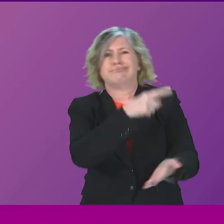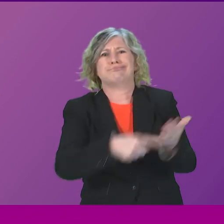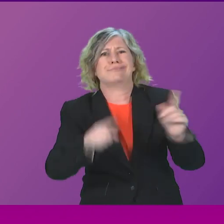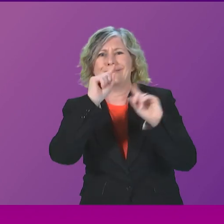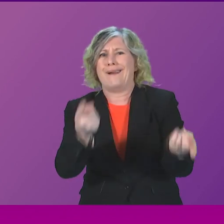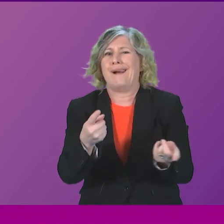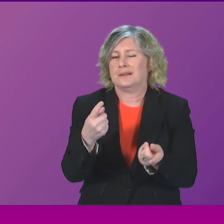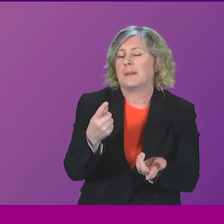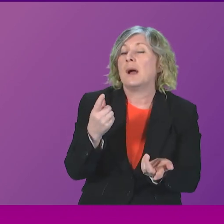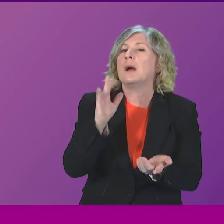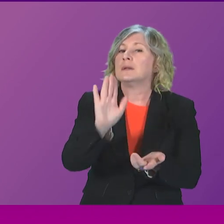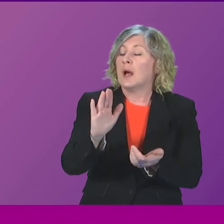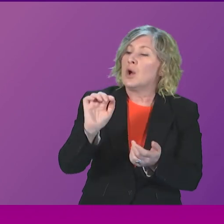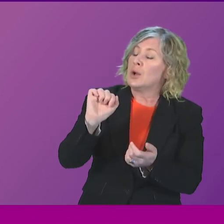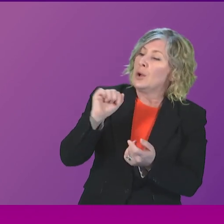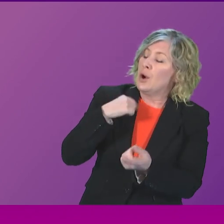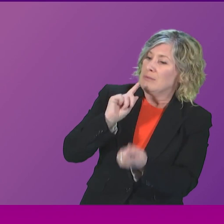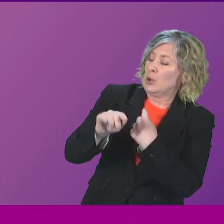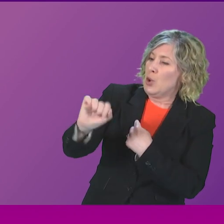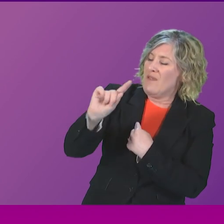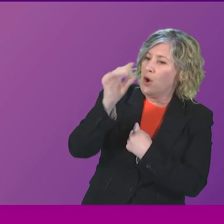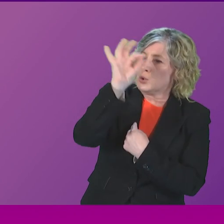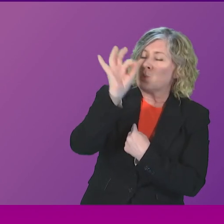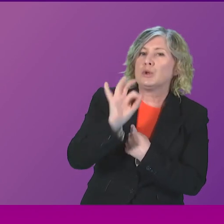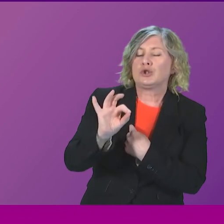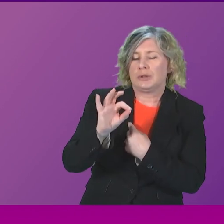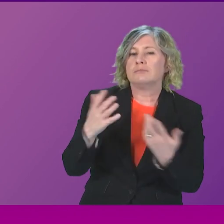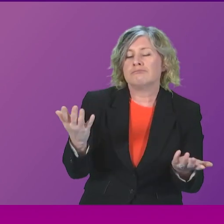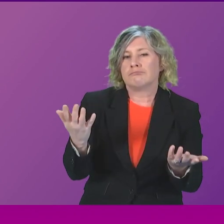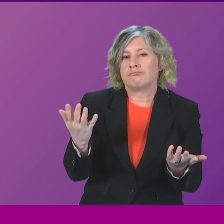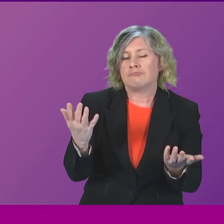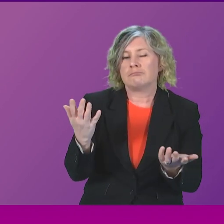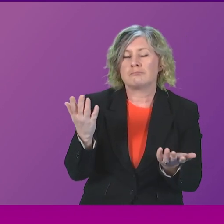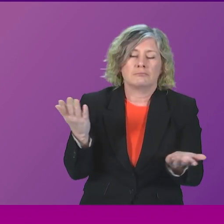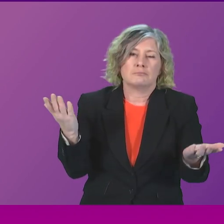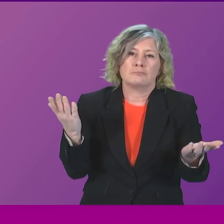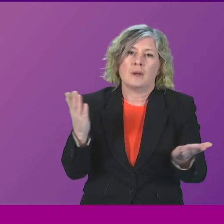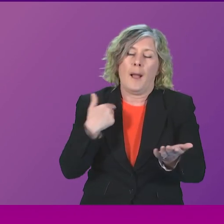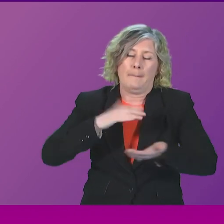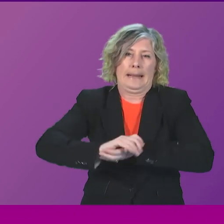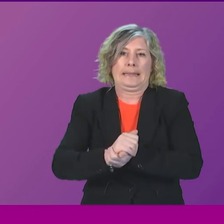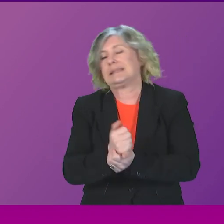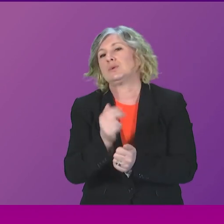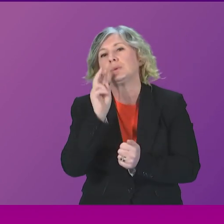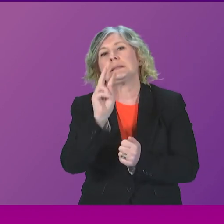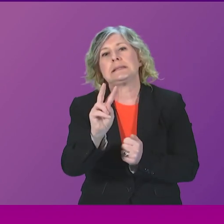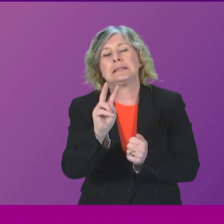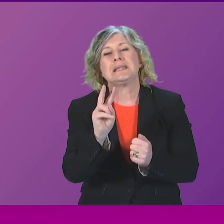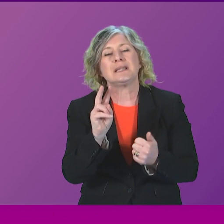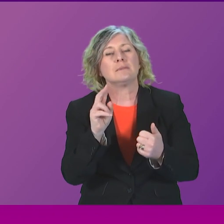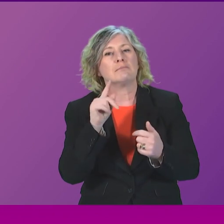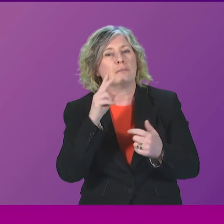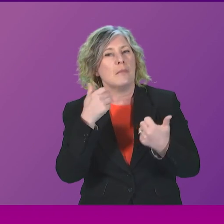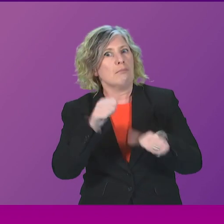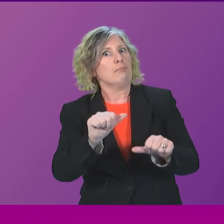say to John Mason in response to his first question is, of course, I am really pleased to see the progress